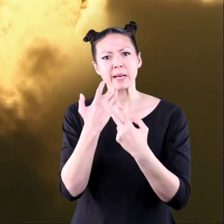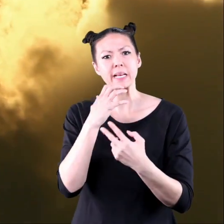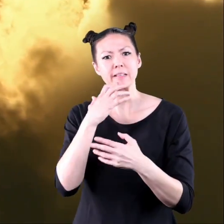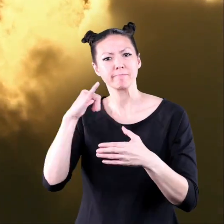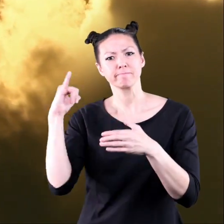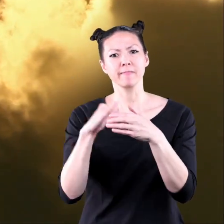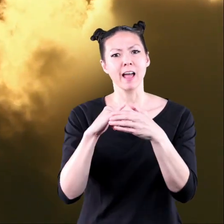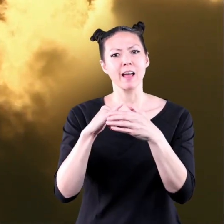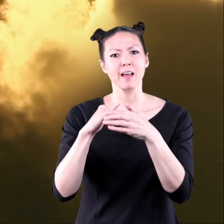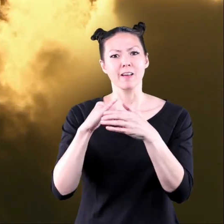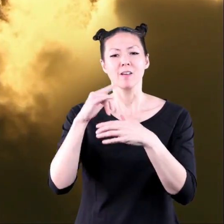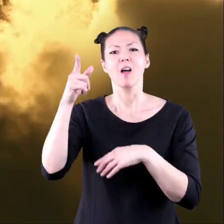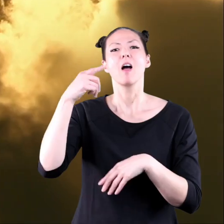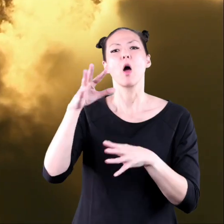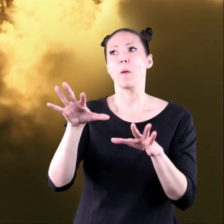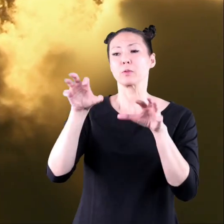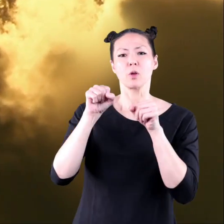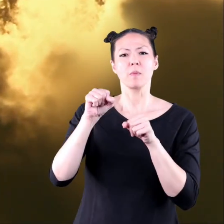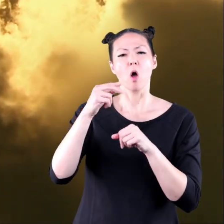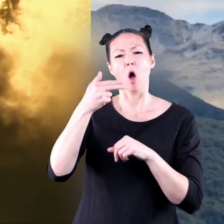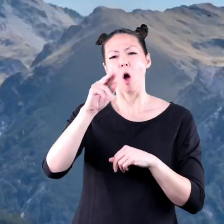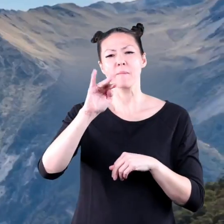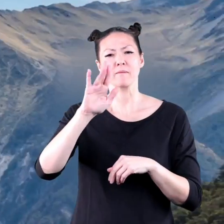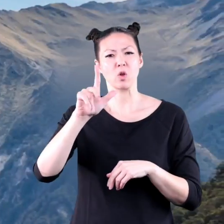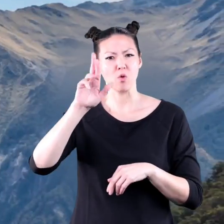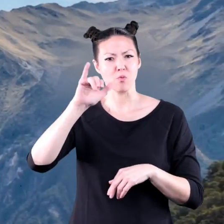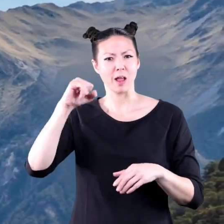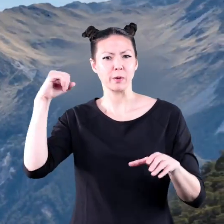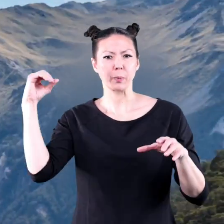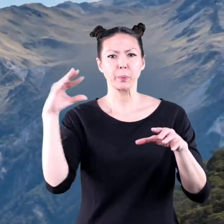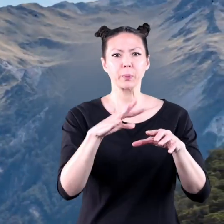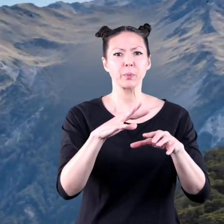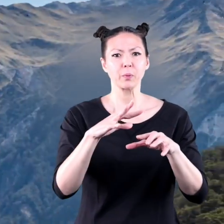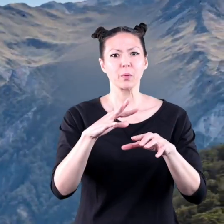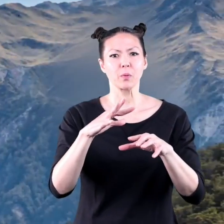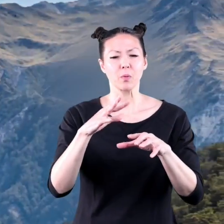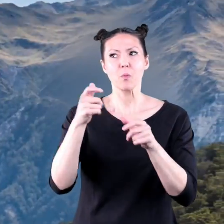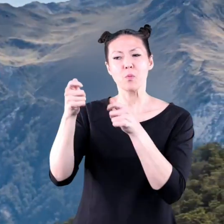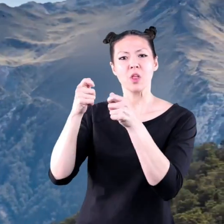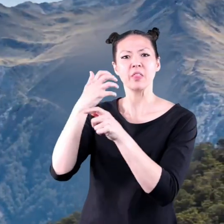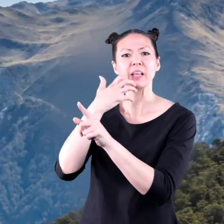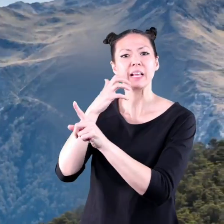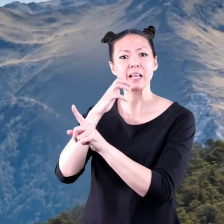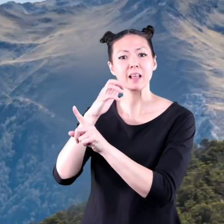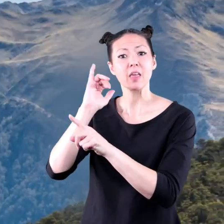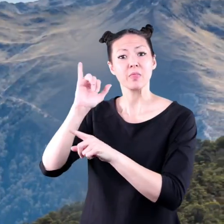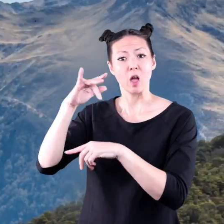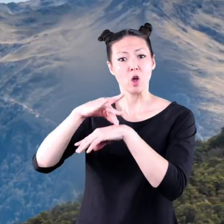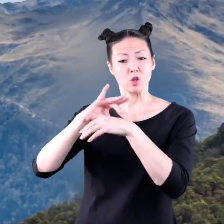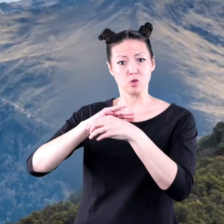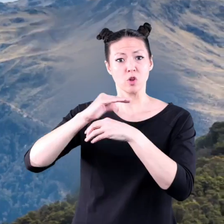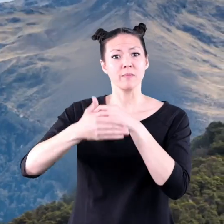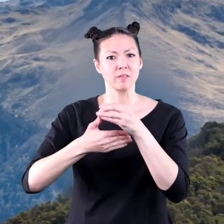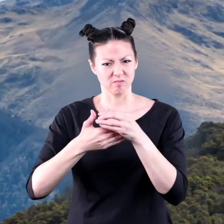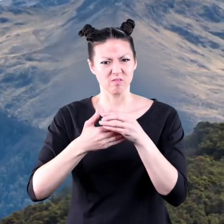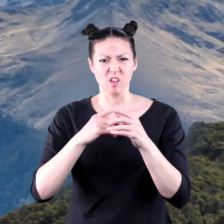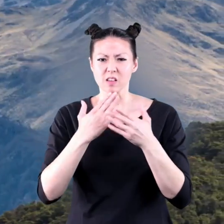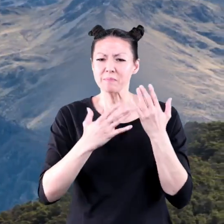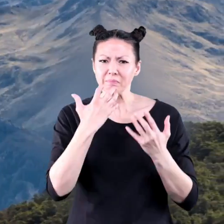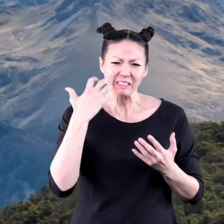absorbs the harmful rays it then regulates the heat so that earth's surface doesn't get extremely hot or cold